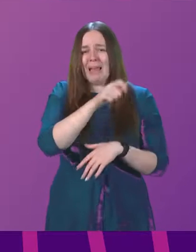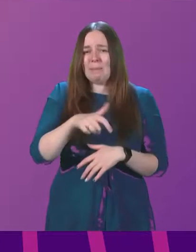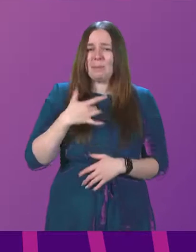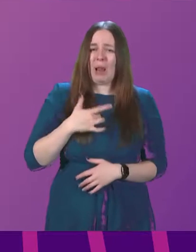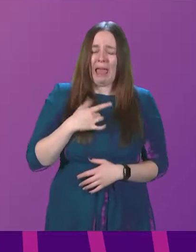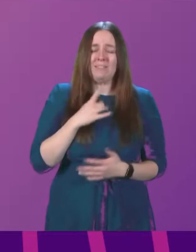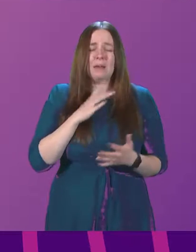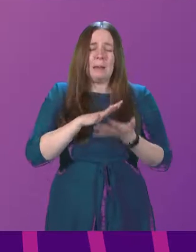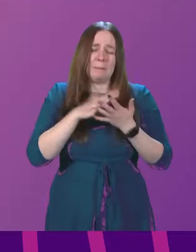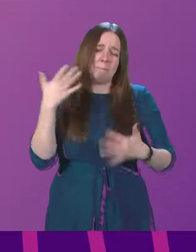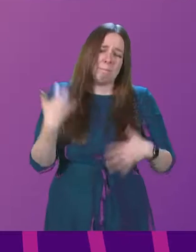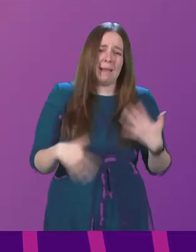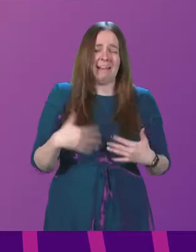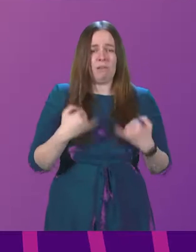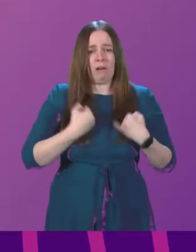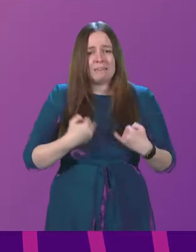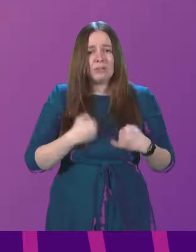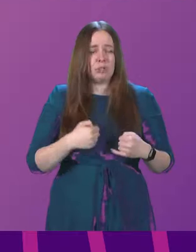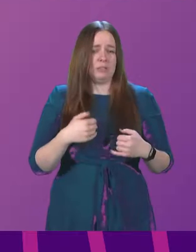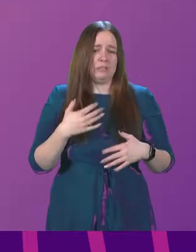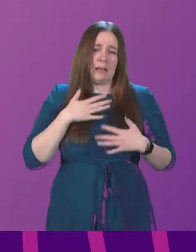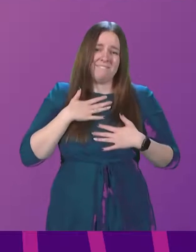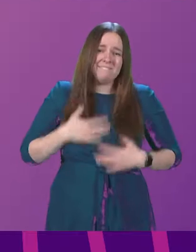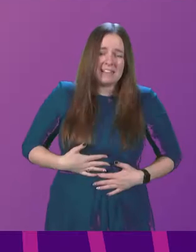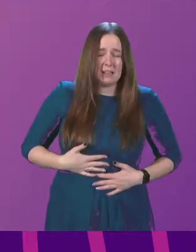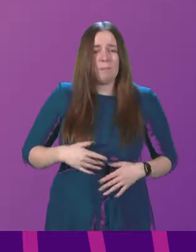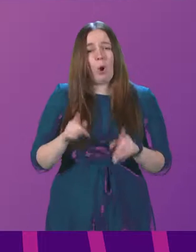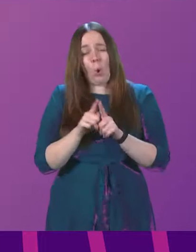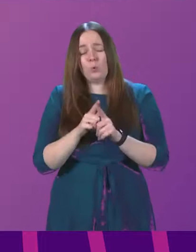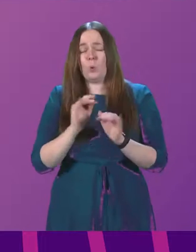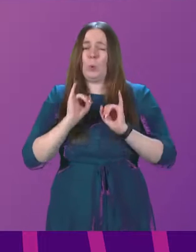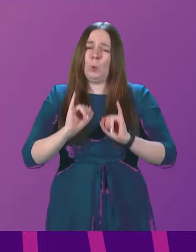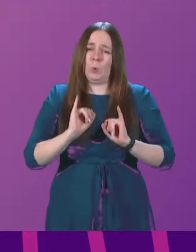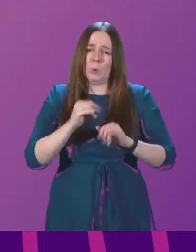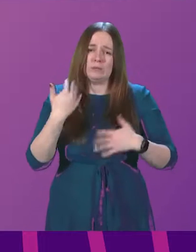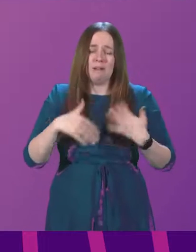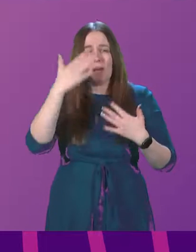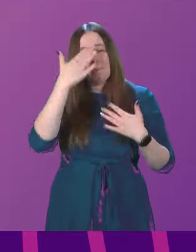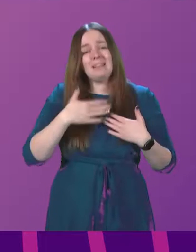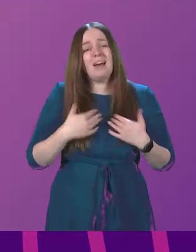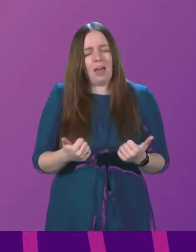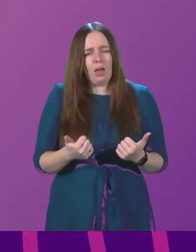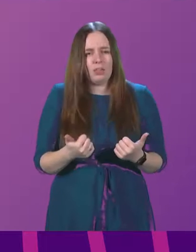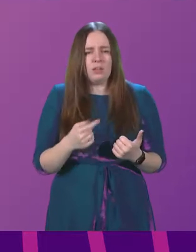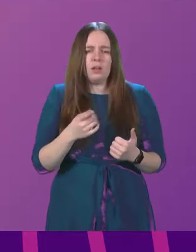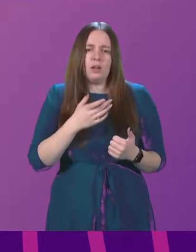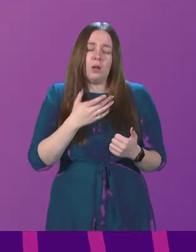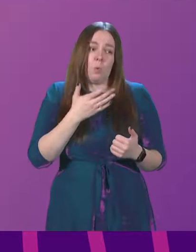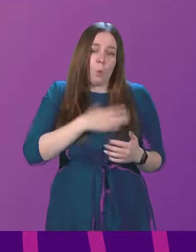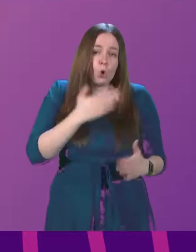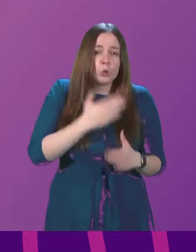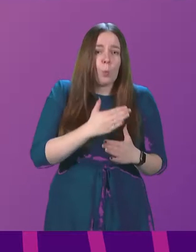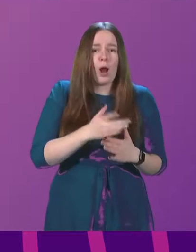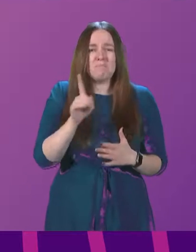painful condition damaging people physically, it's also severely affecting mental health. In a position of wanting to work, but signed off with this